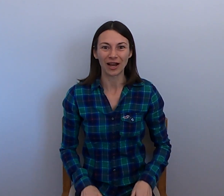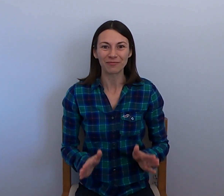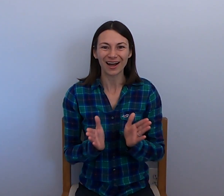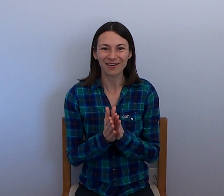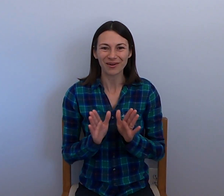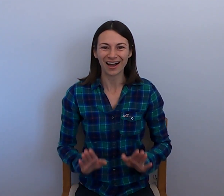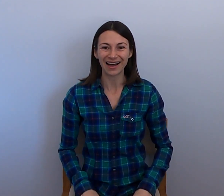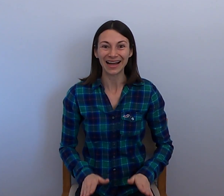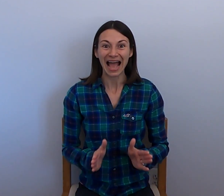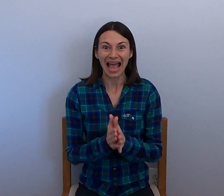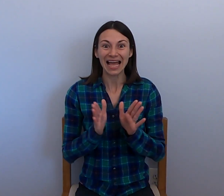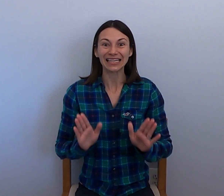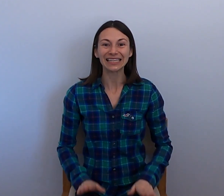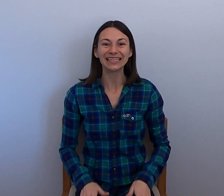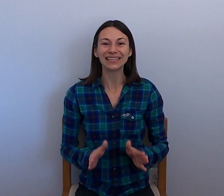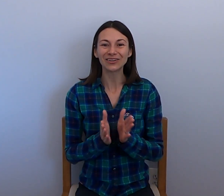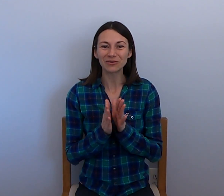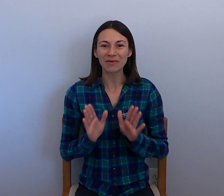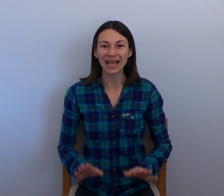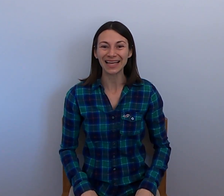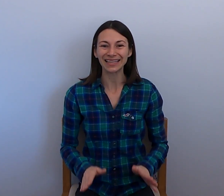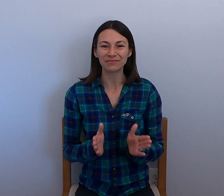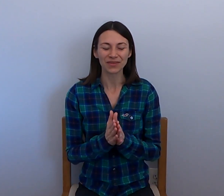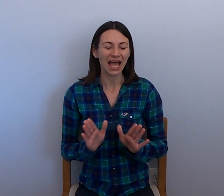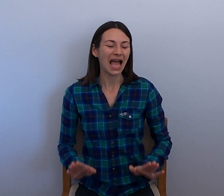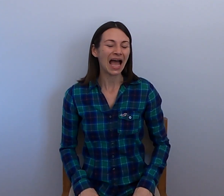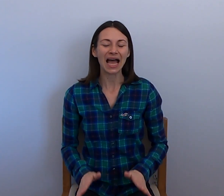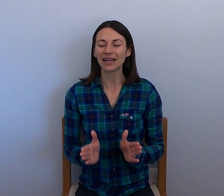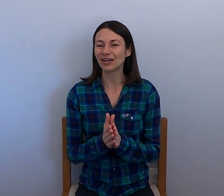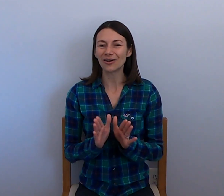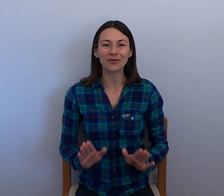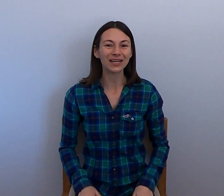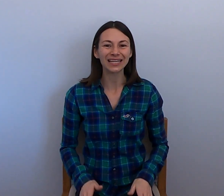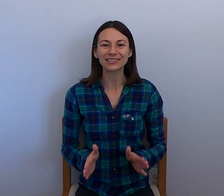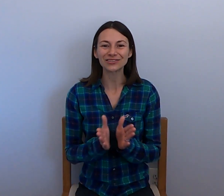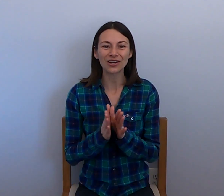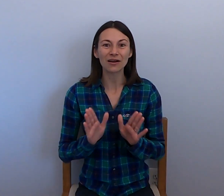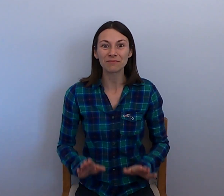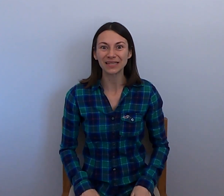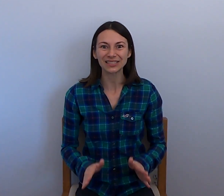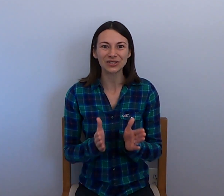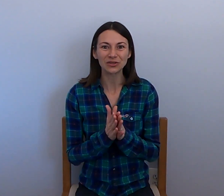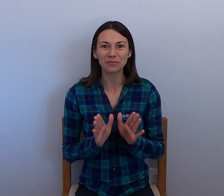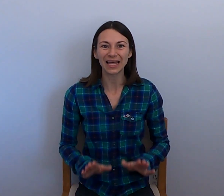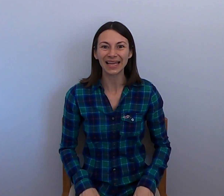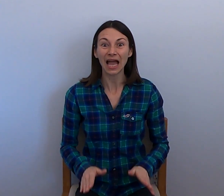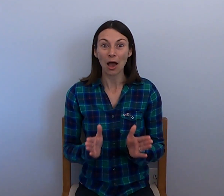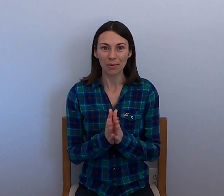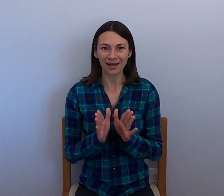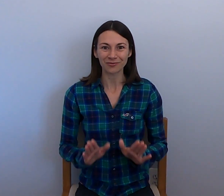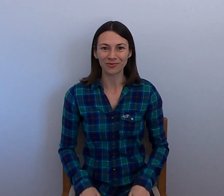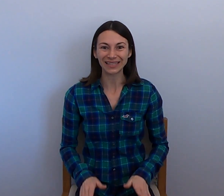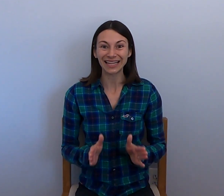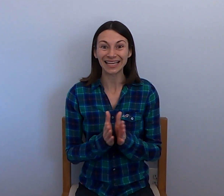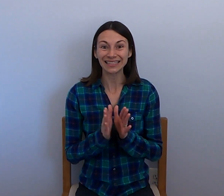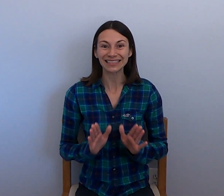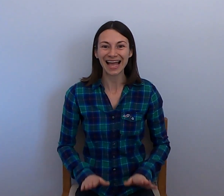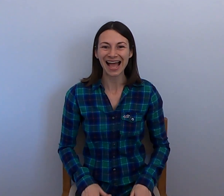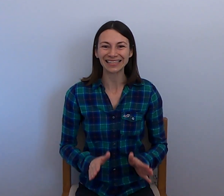Grandpapa and little May had no instruments to play, but when they sat